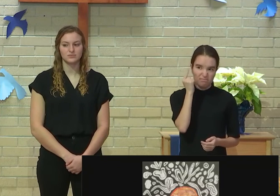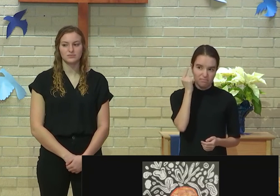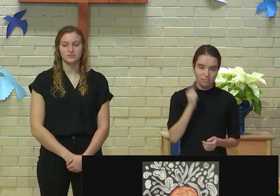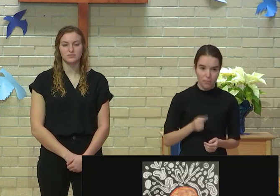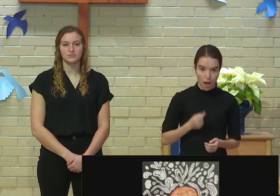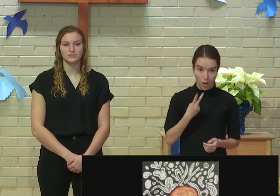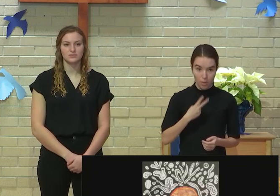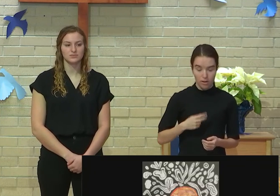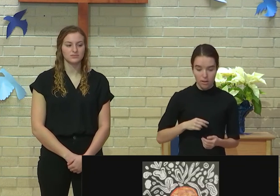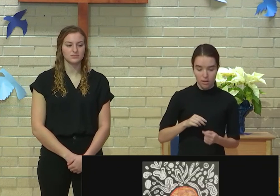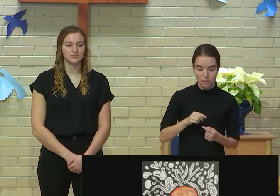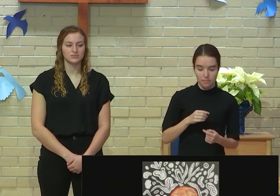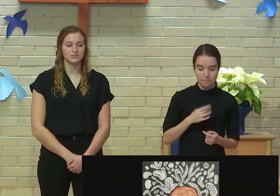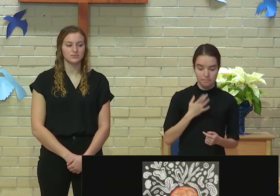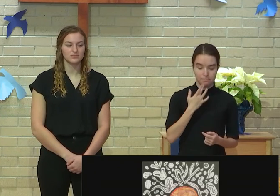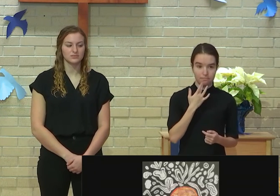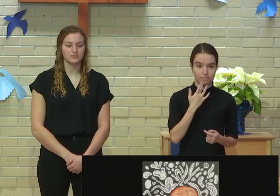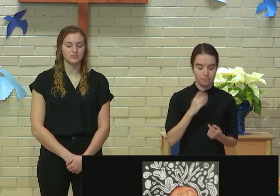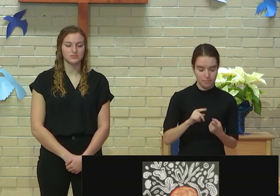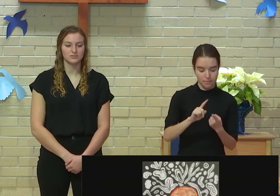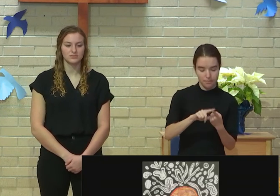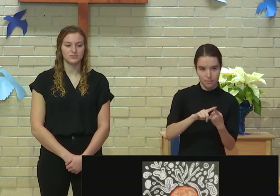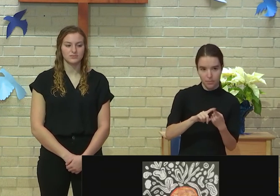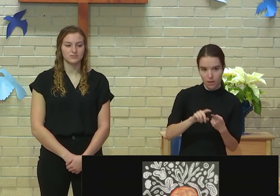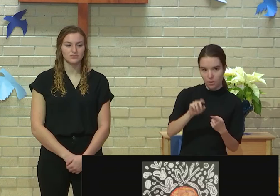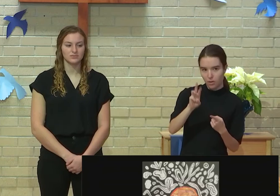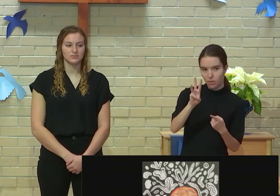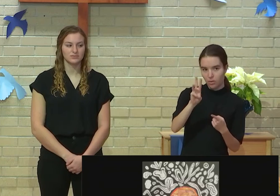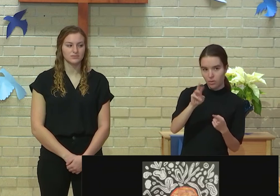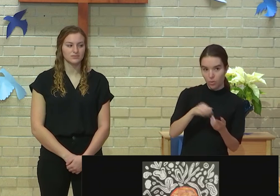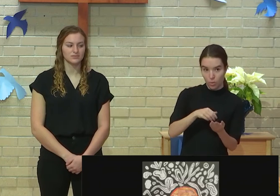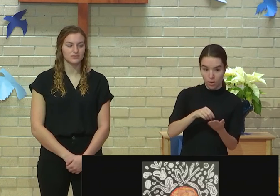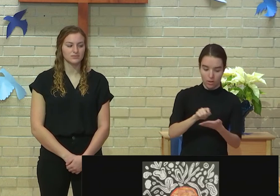writing and art. And I was thinking about how when you create something,